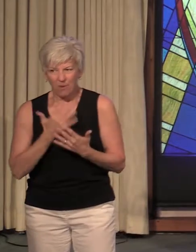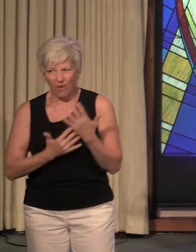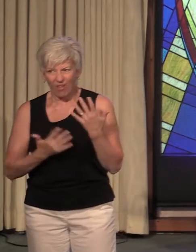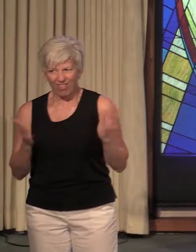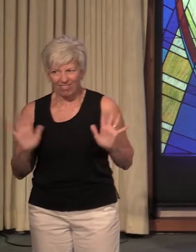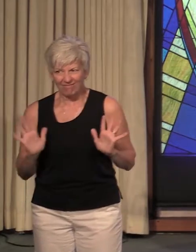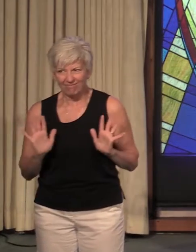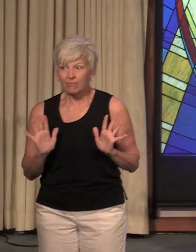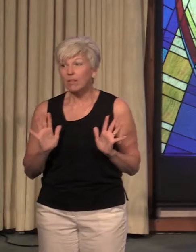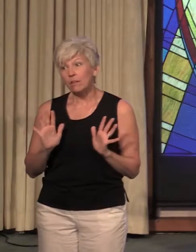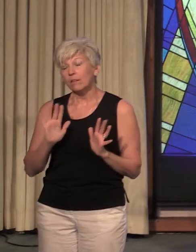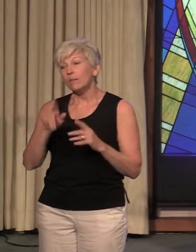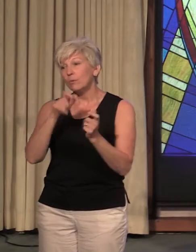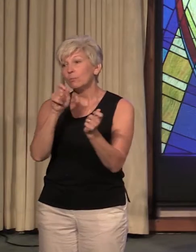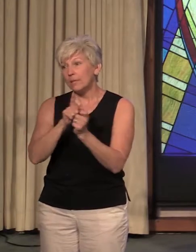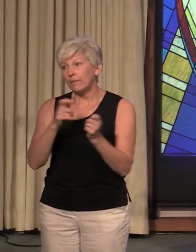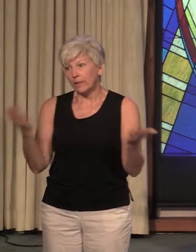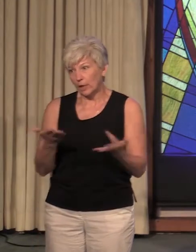West.